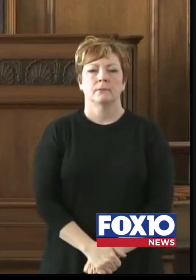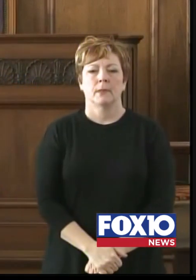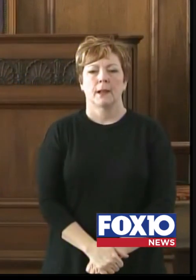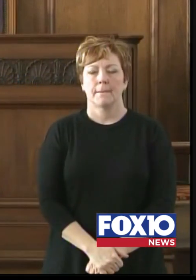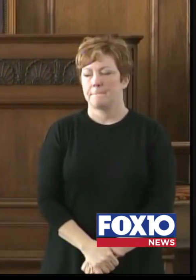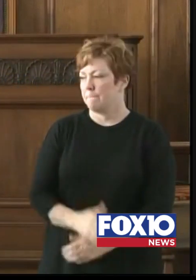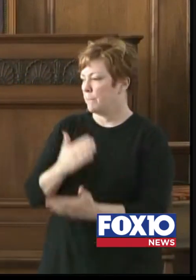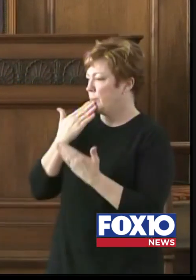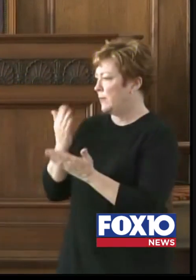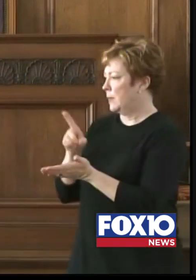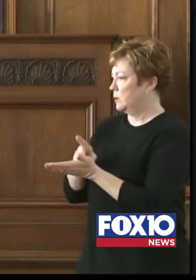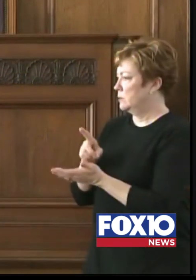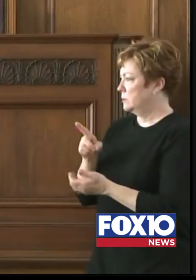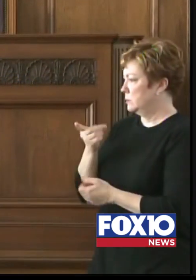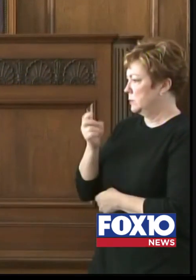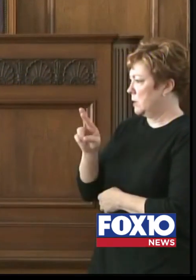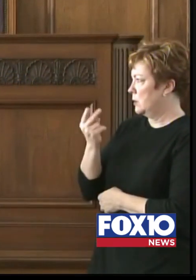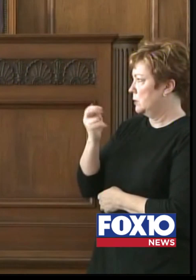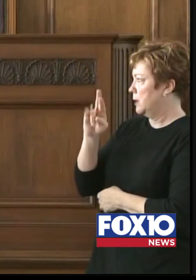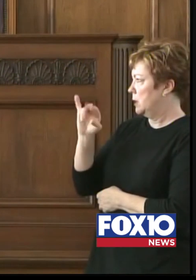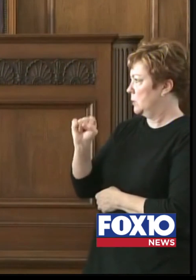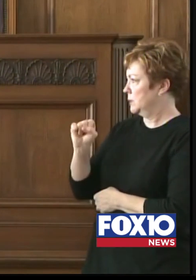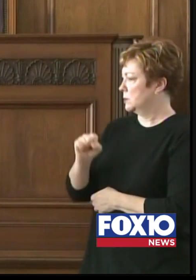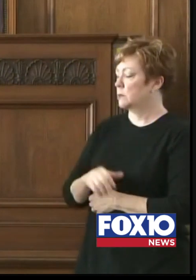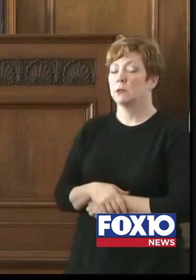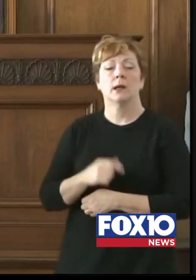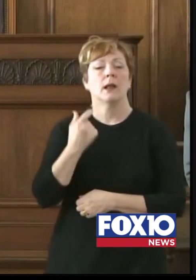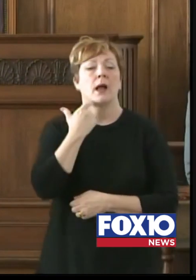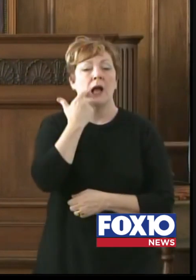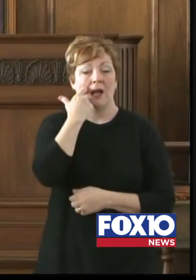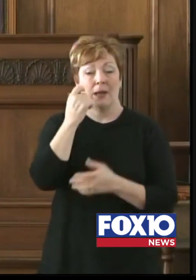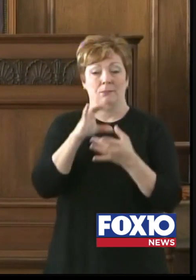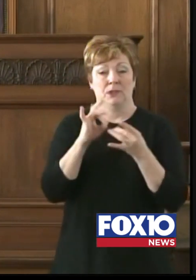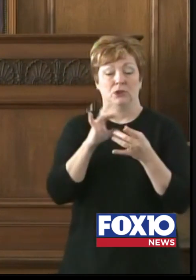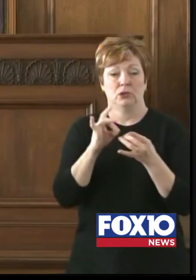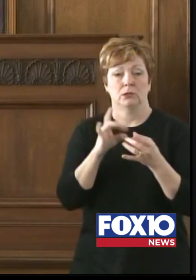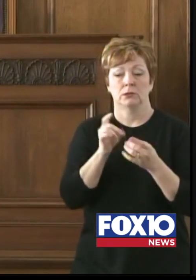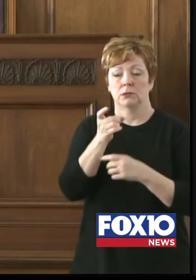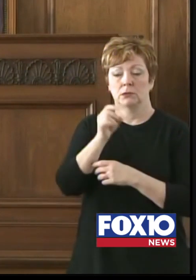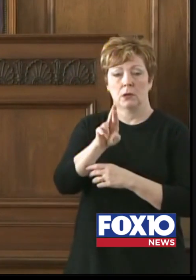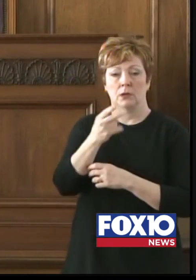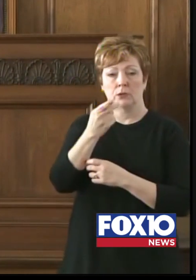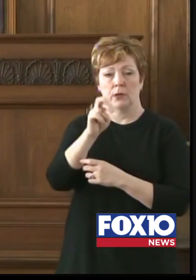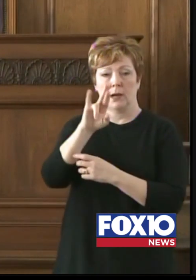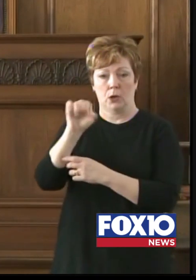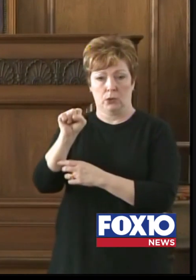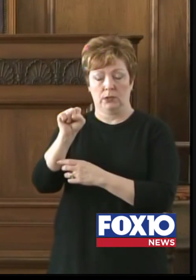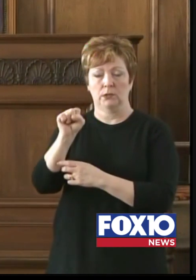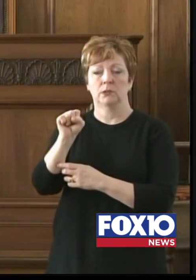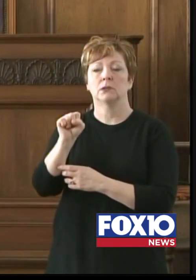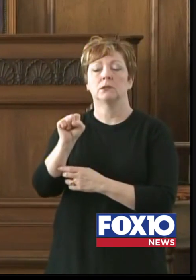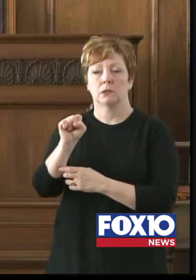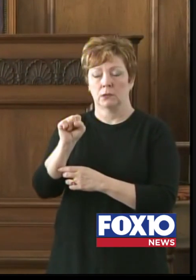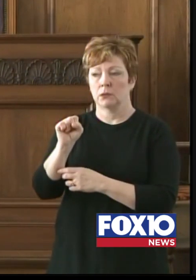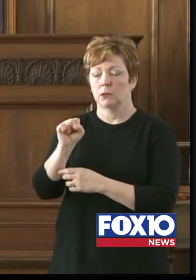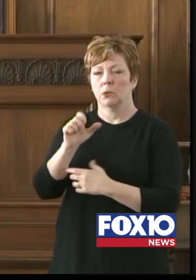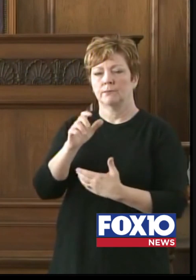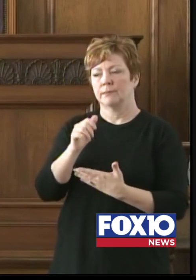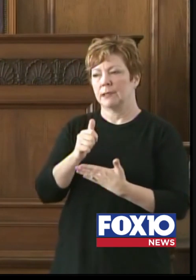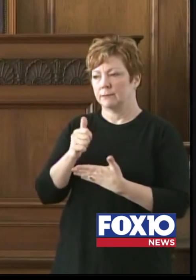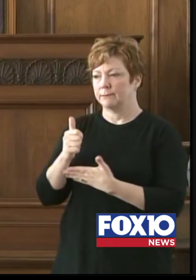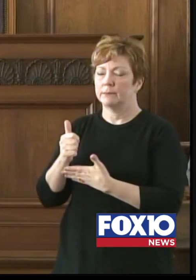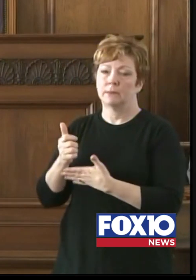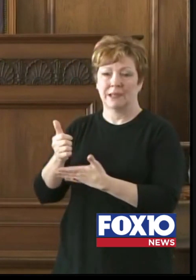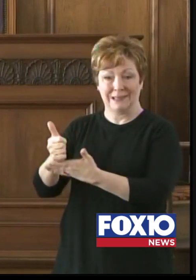Thank you, Dr. Harris. As I mentioned earlier, Dr. assisting Dr. Harris and